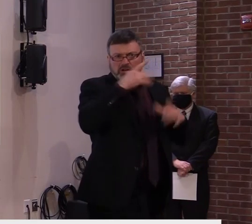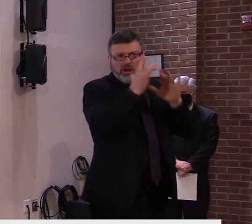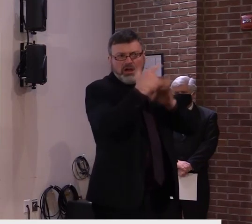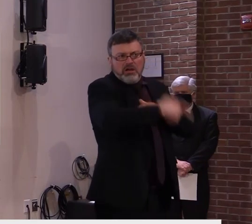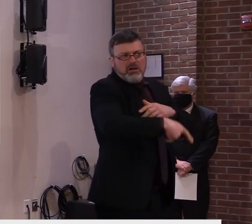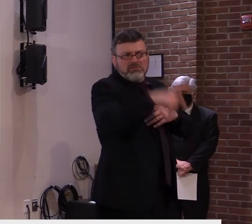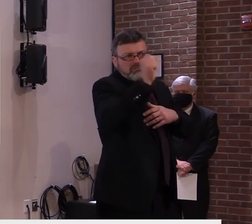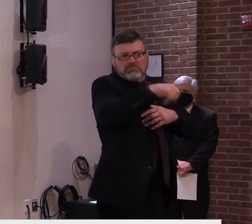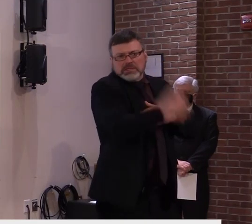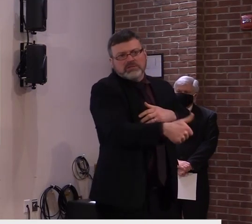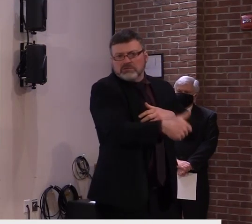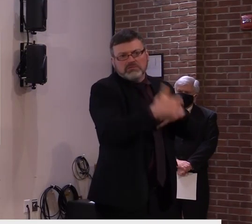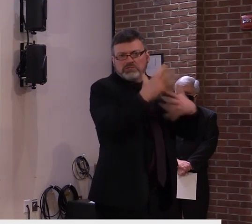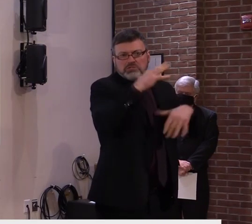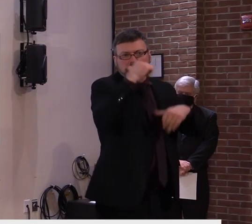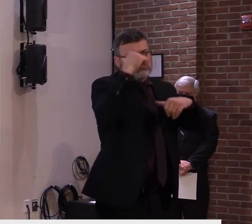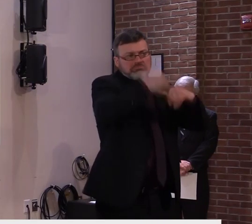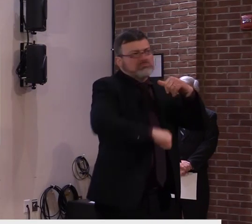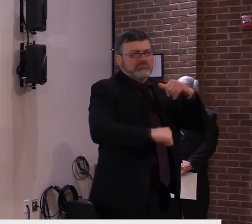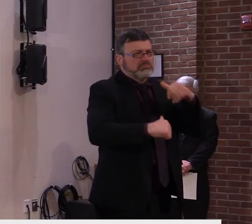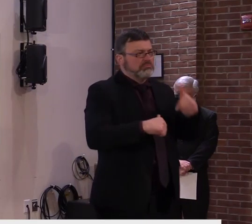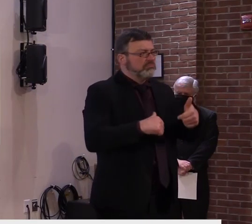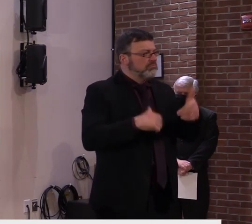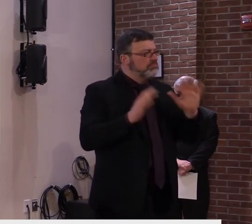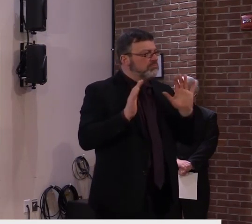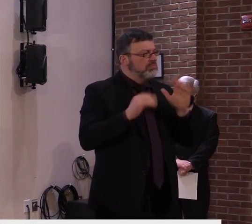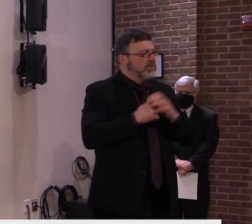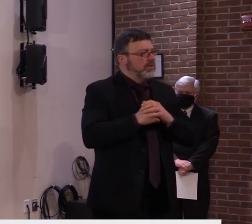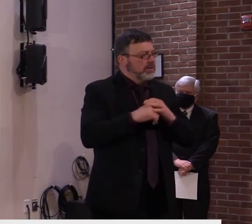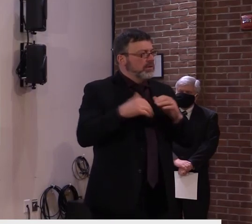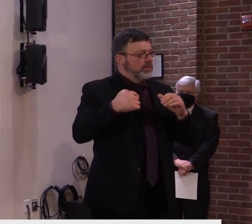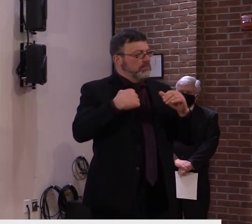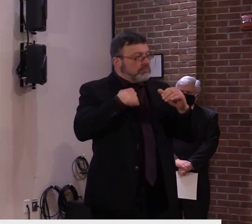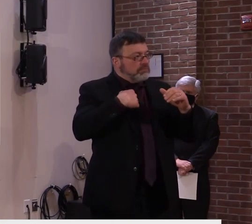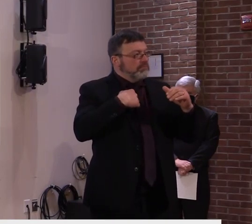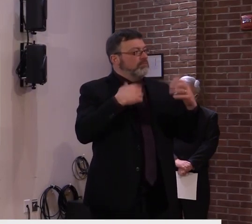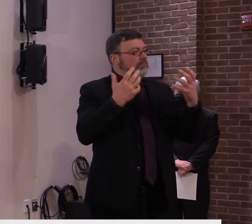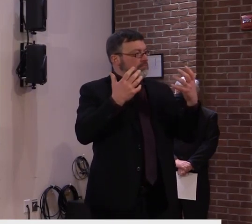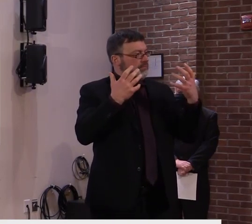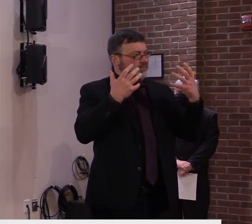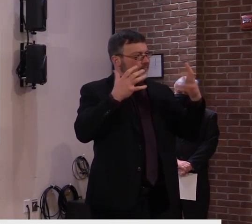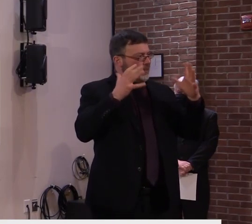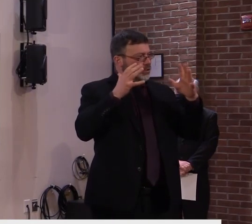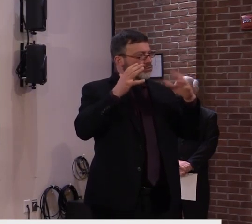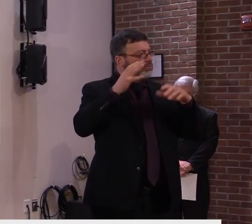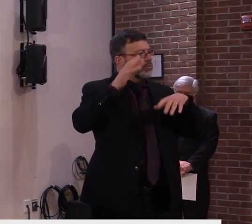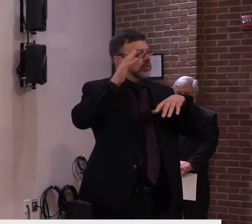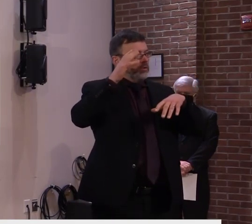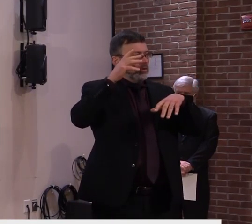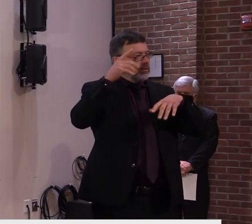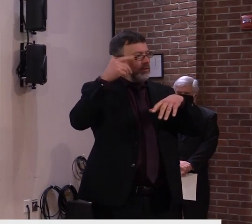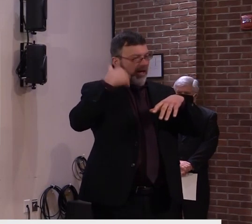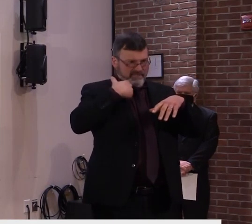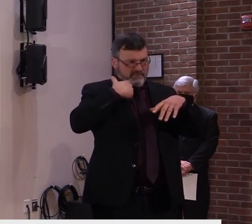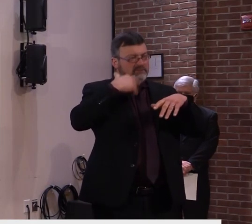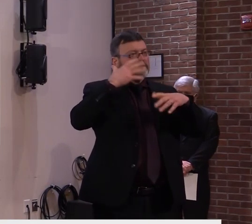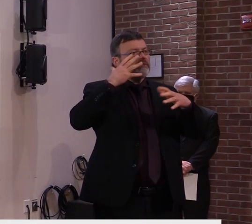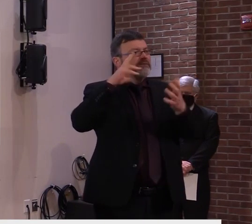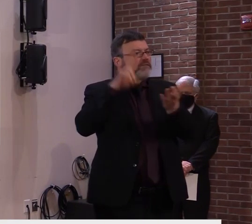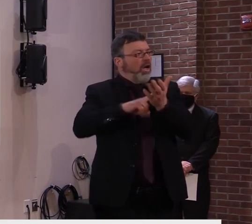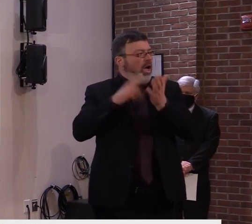an outside entity that is helping us monitor the phones and to administer the registration program, but